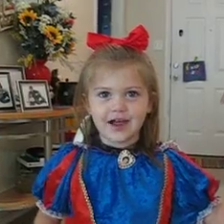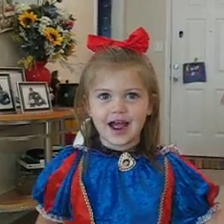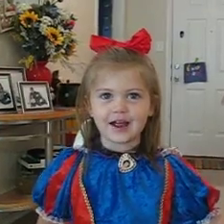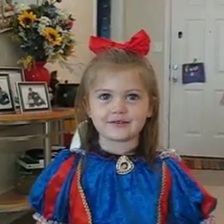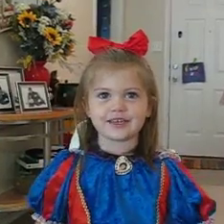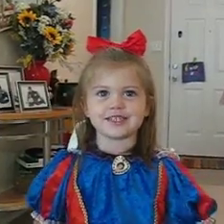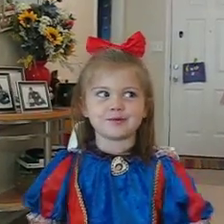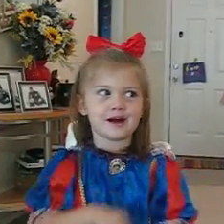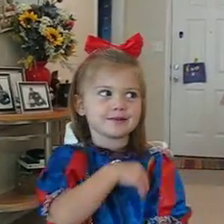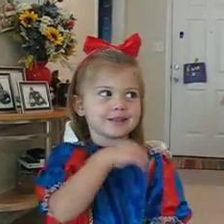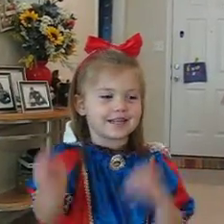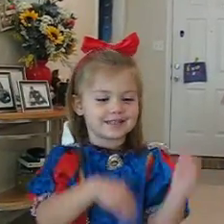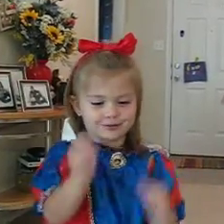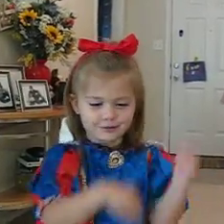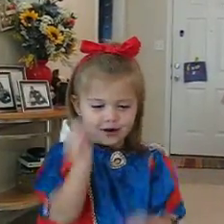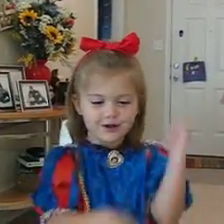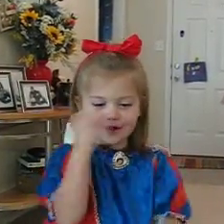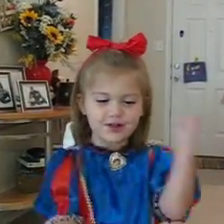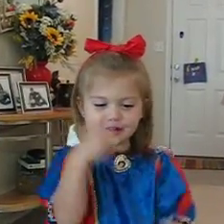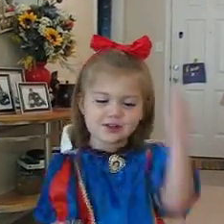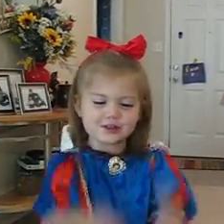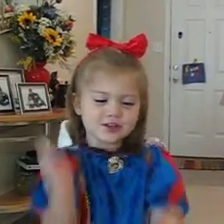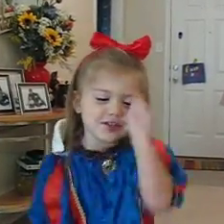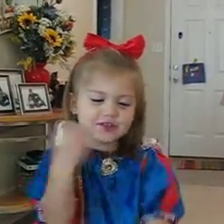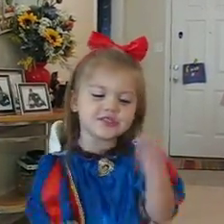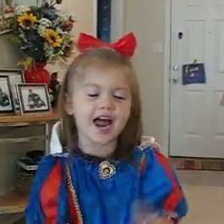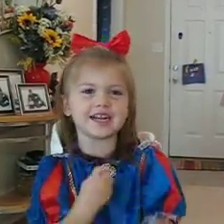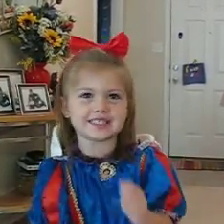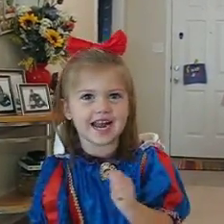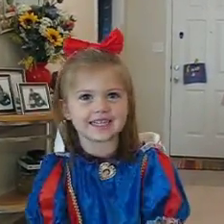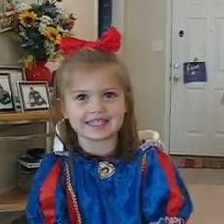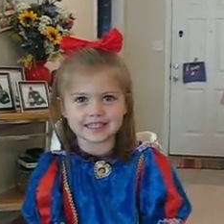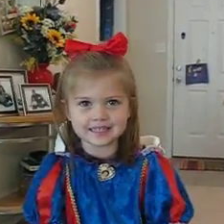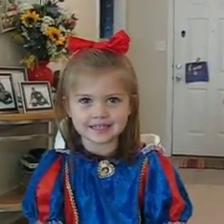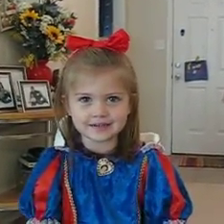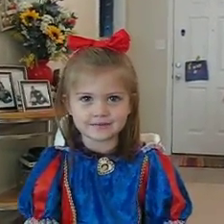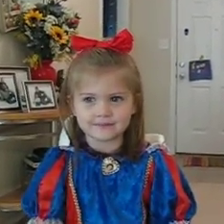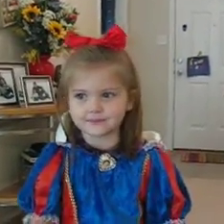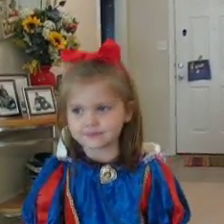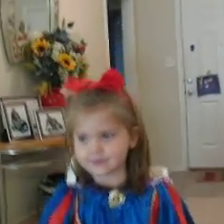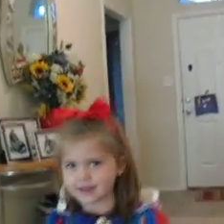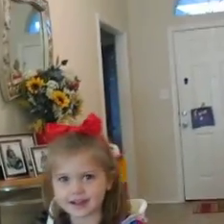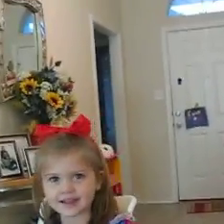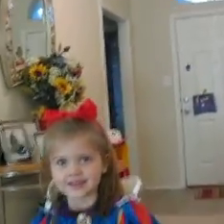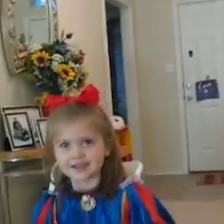five little pumpkins rolled out of sight. I love that!